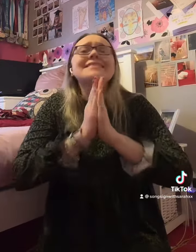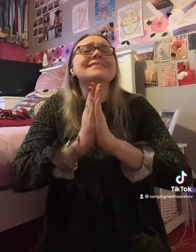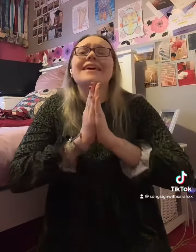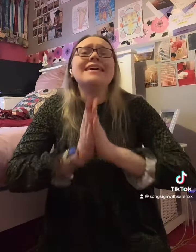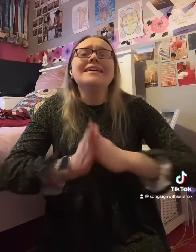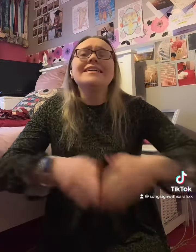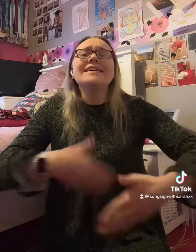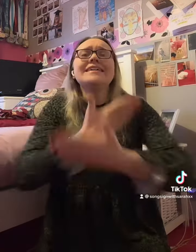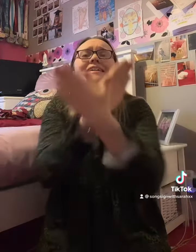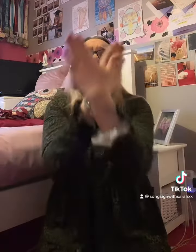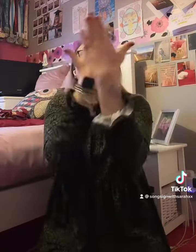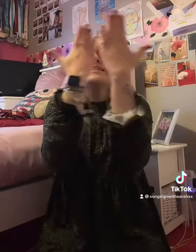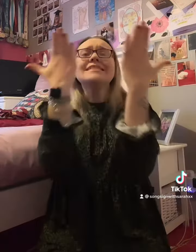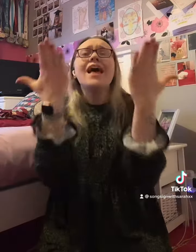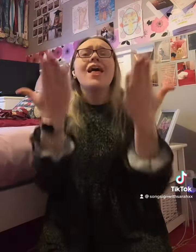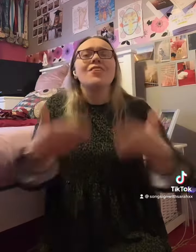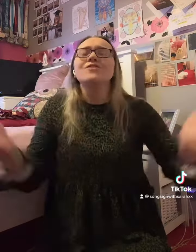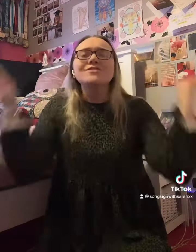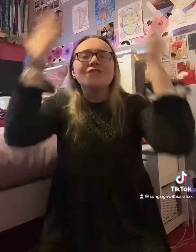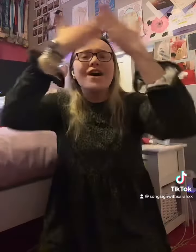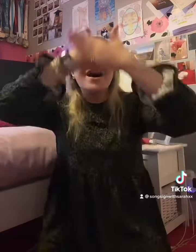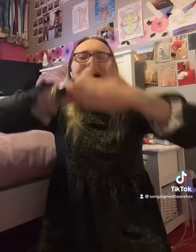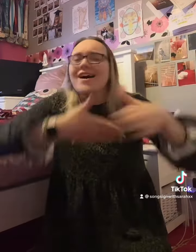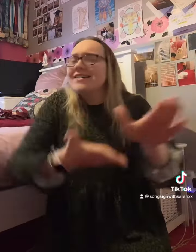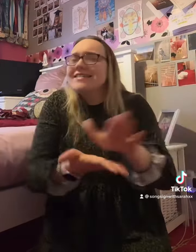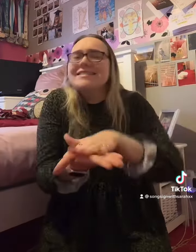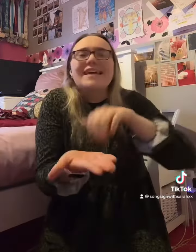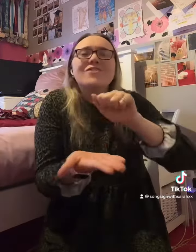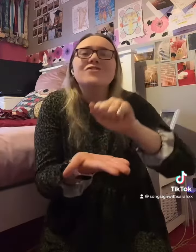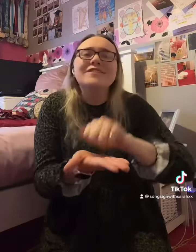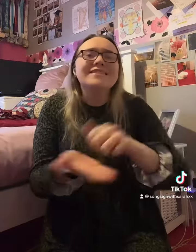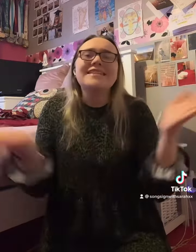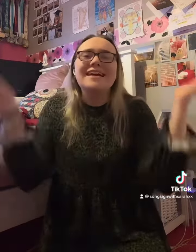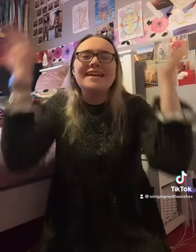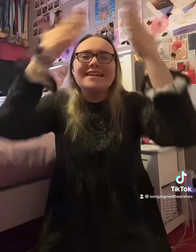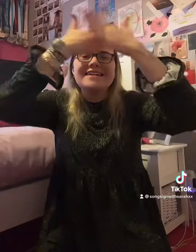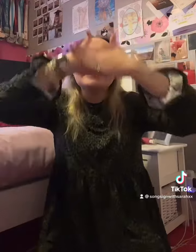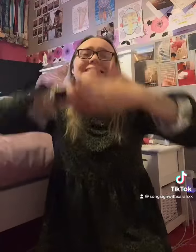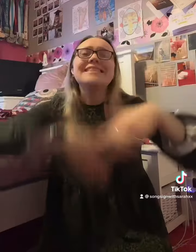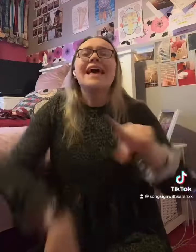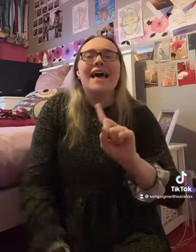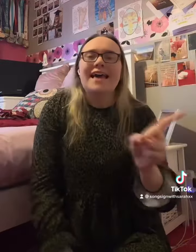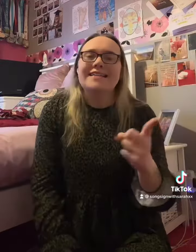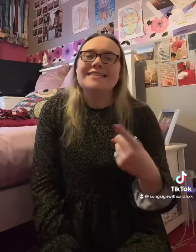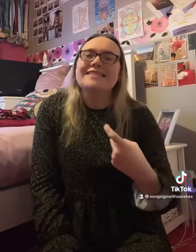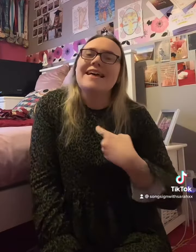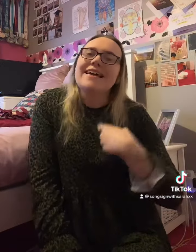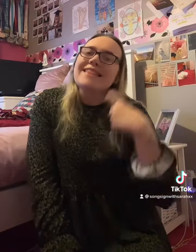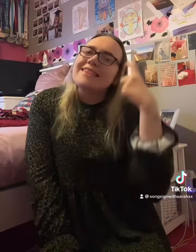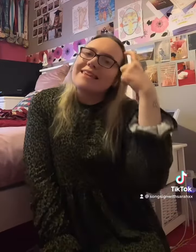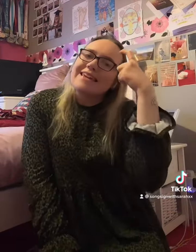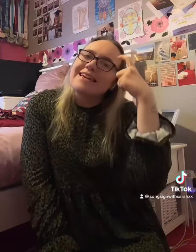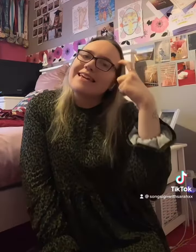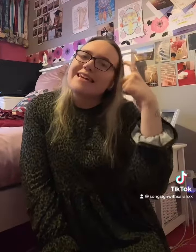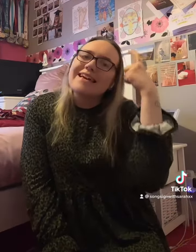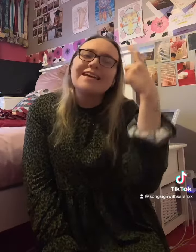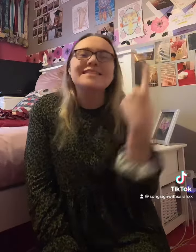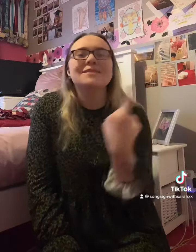days, the dark sacred nights. And I think to